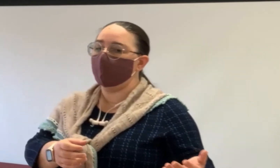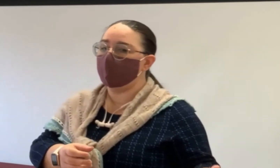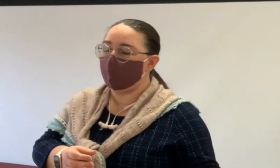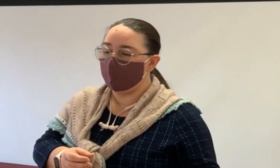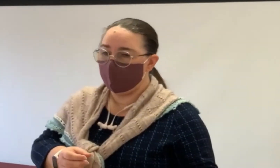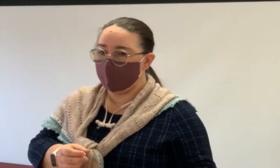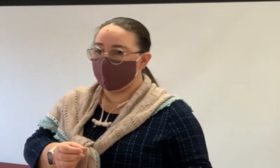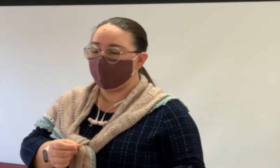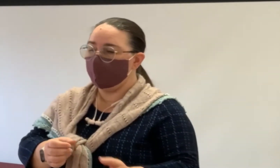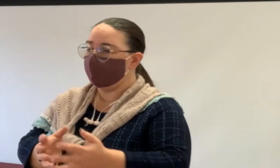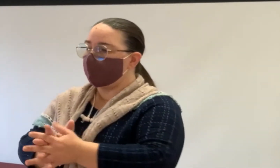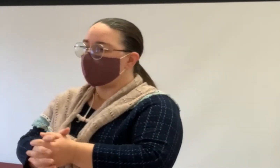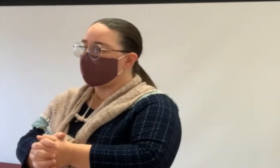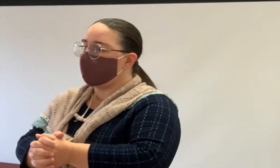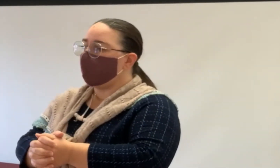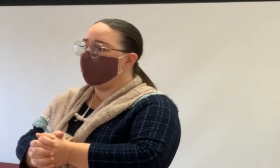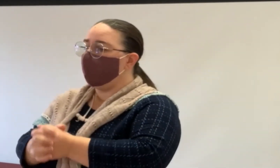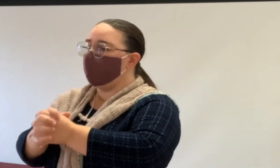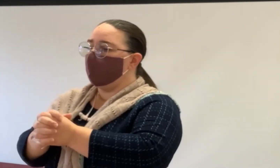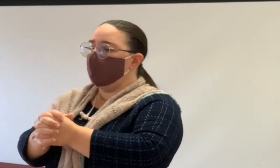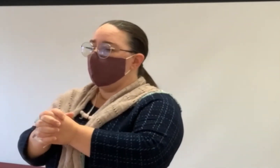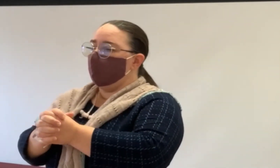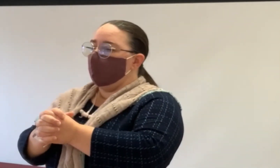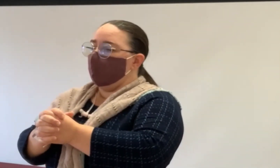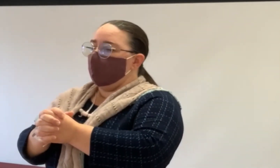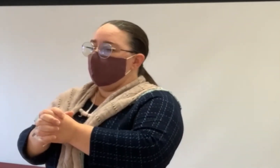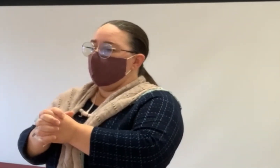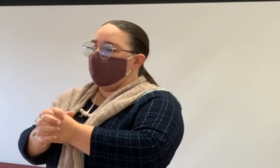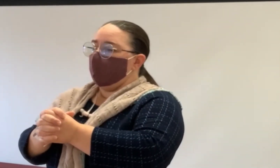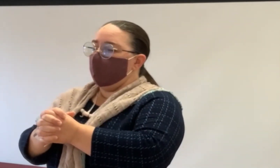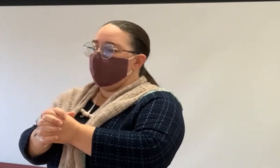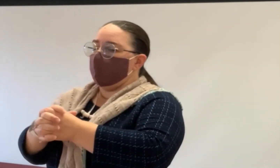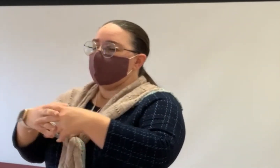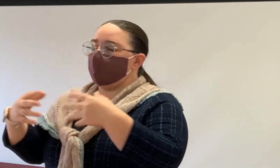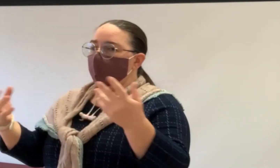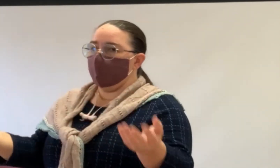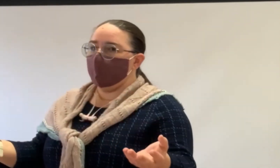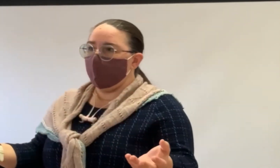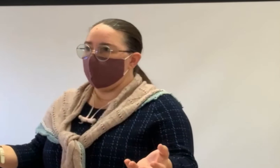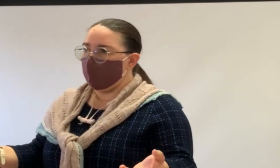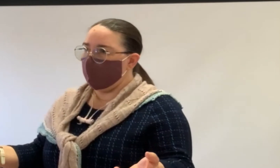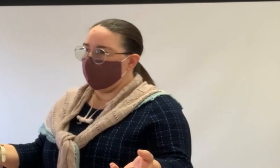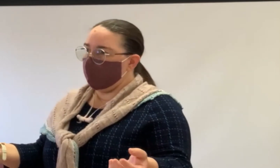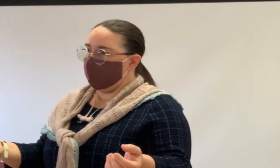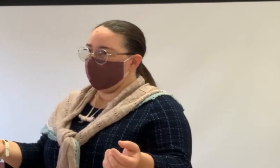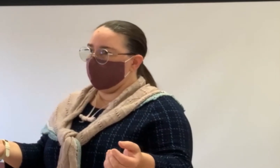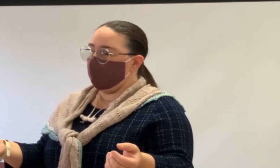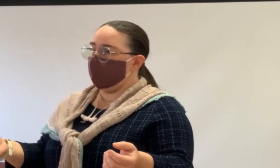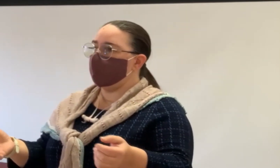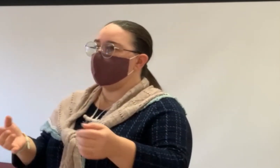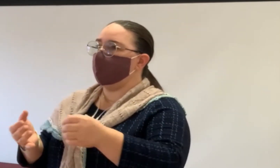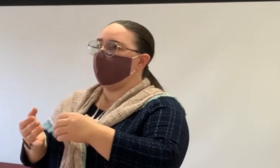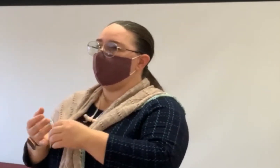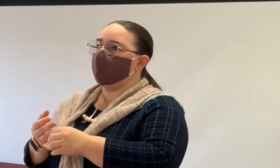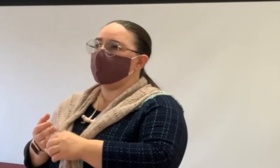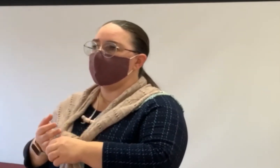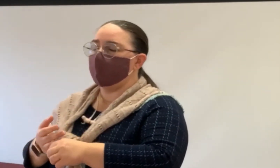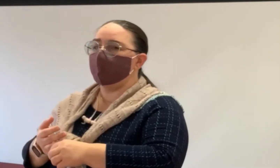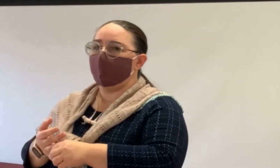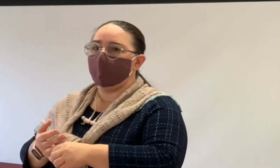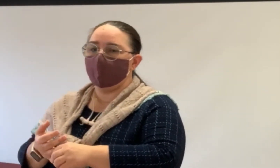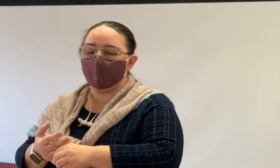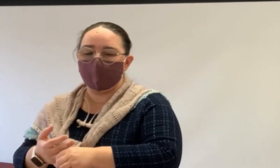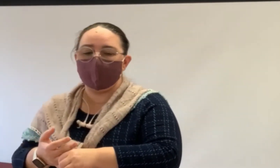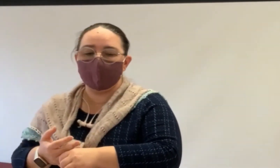big part of our job in general, but, but that's not the only way we can help you. Once you, we help you